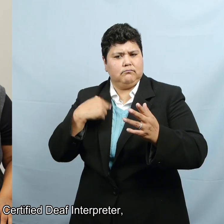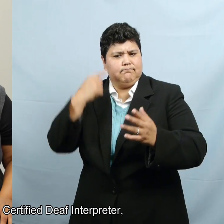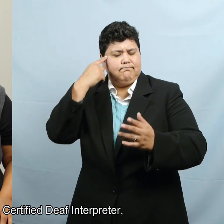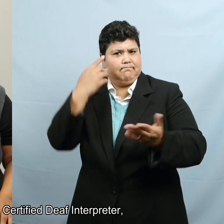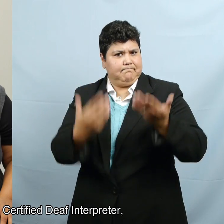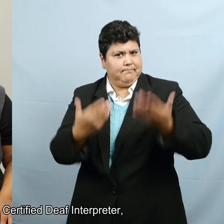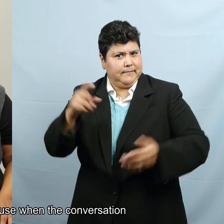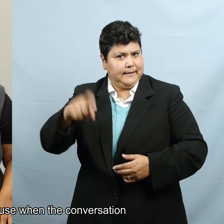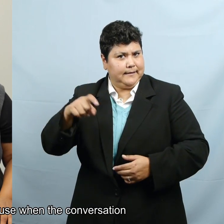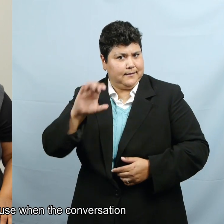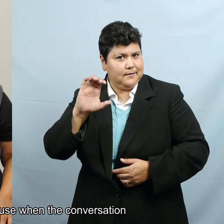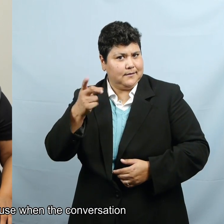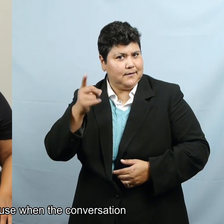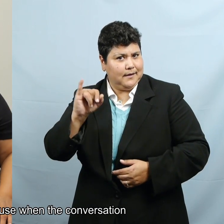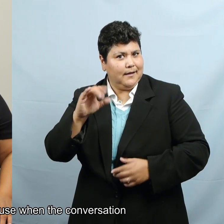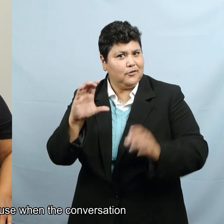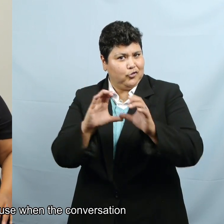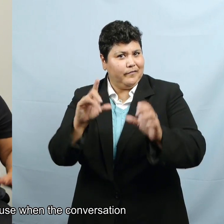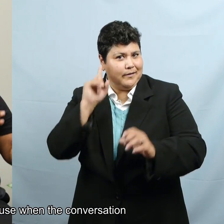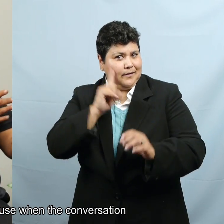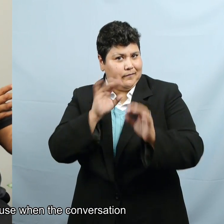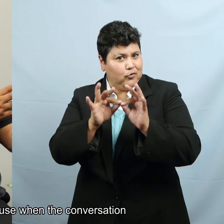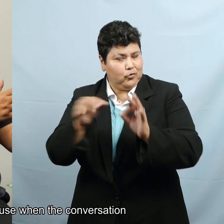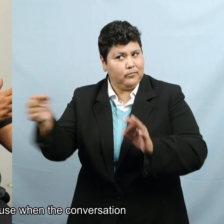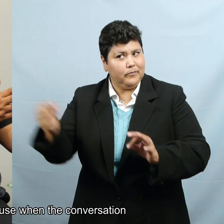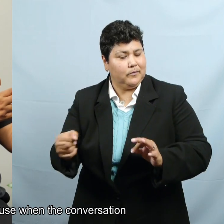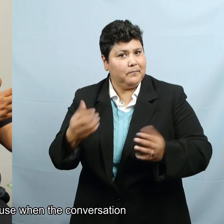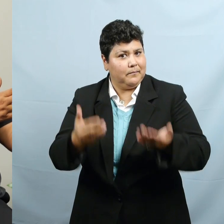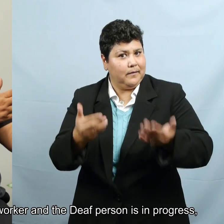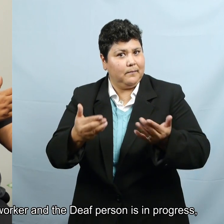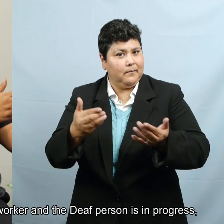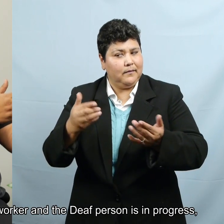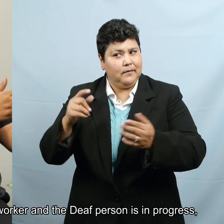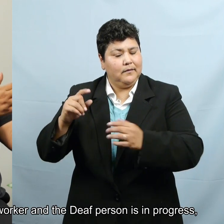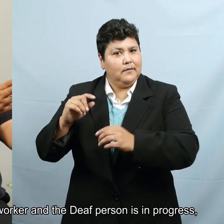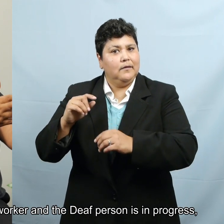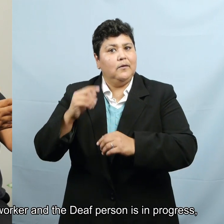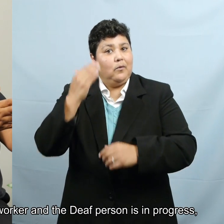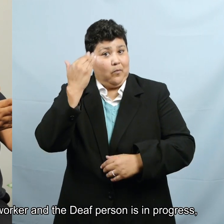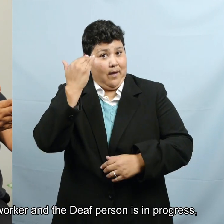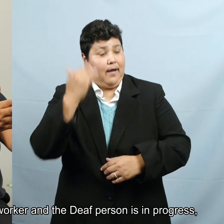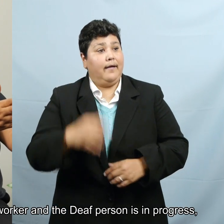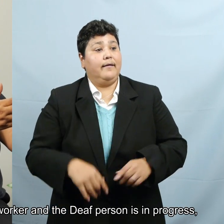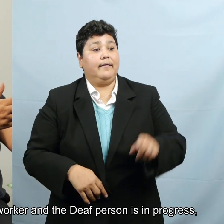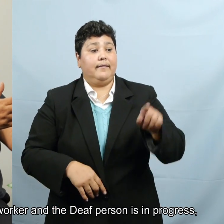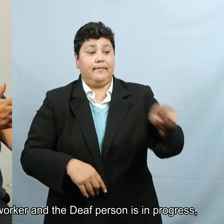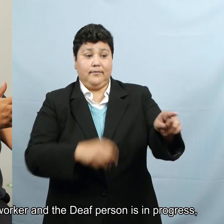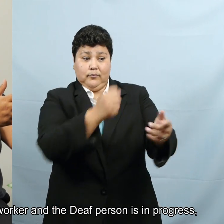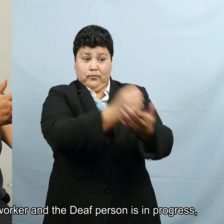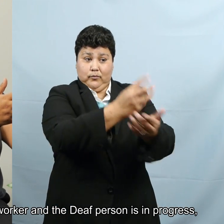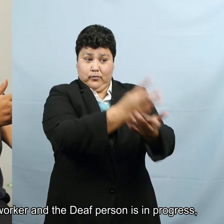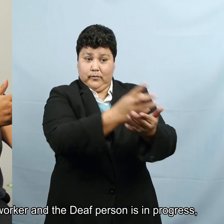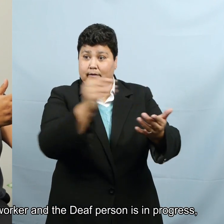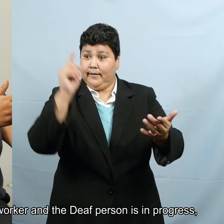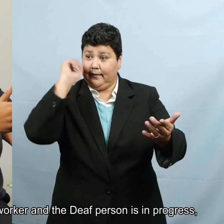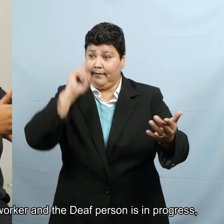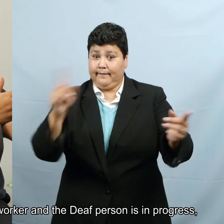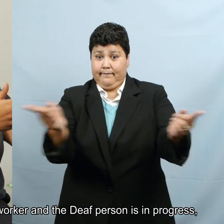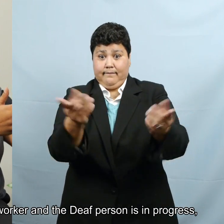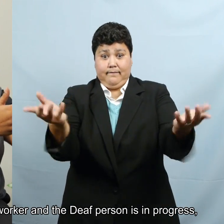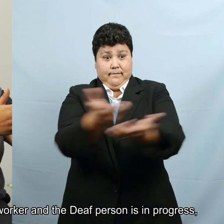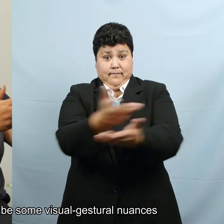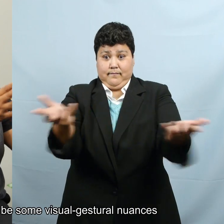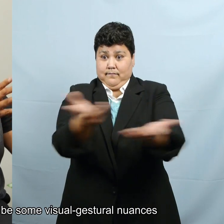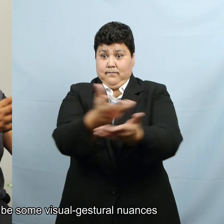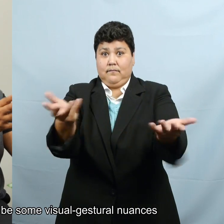certified deaf interpreter because when the conversation between the social worker and the deaf person is